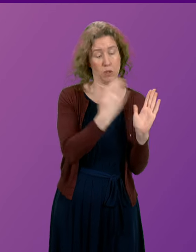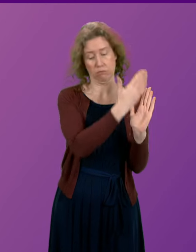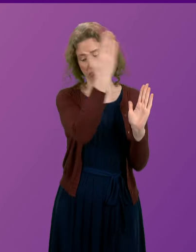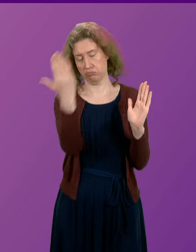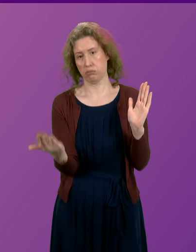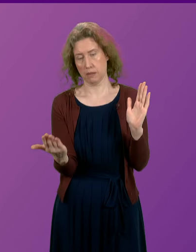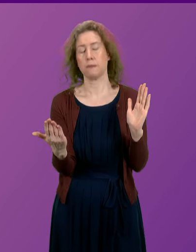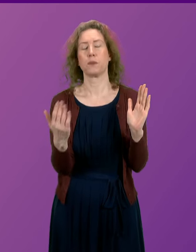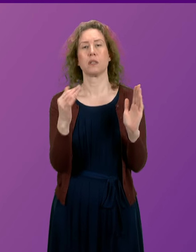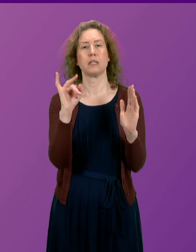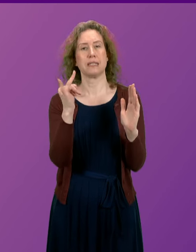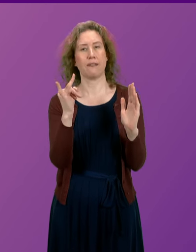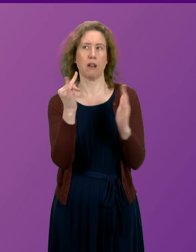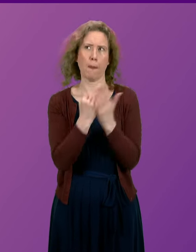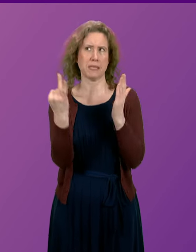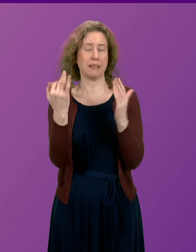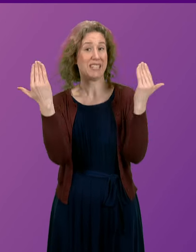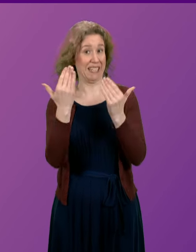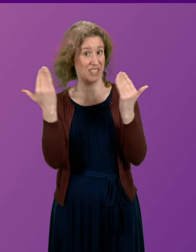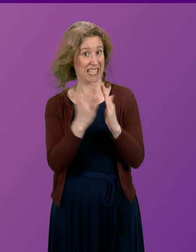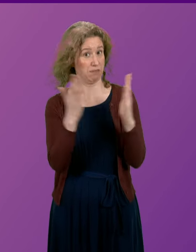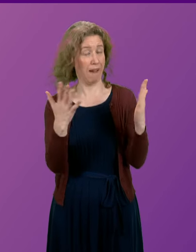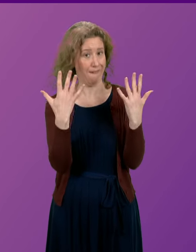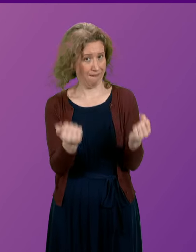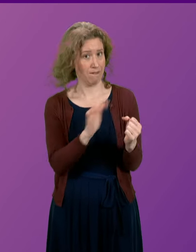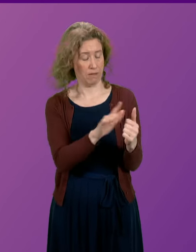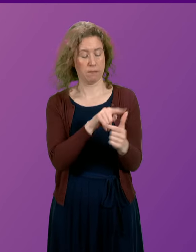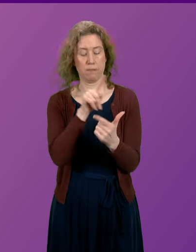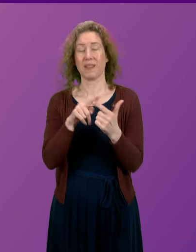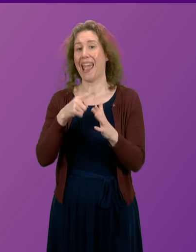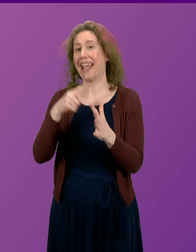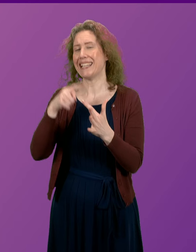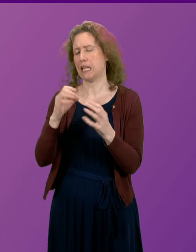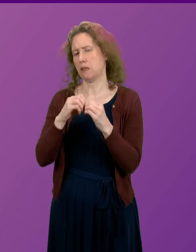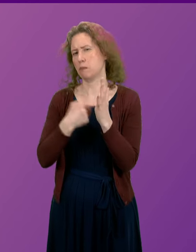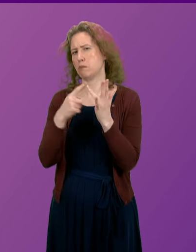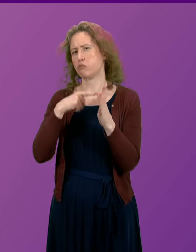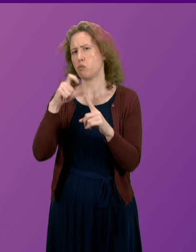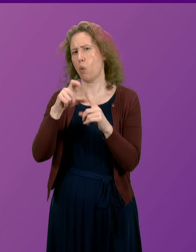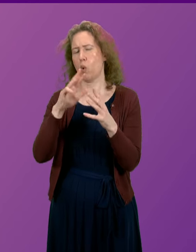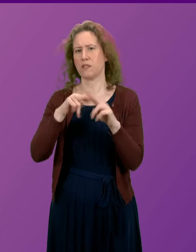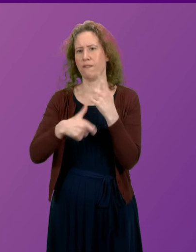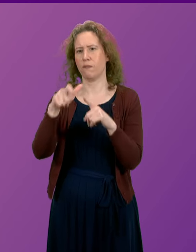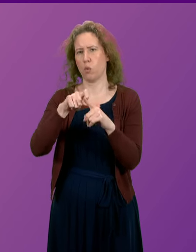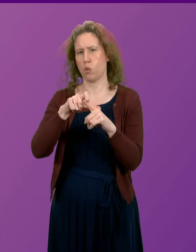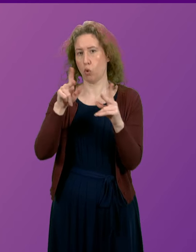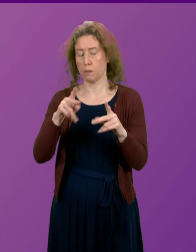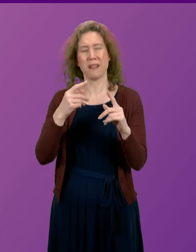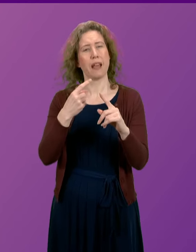in the morning to 7.30pm. There is an A&E at Broadford Hospital, which is 30 minutes south